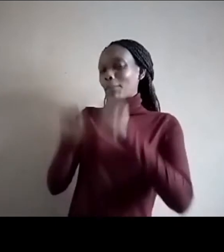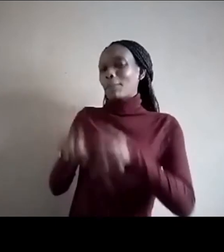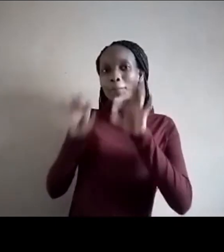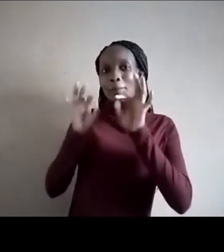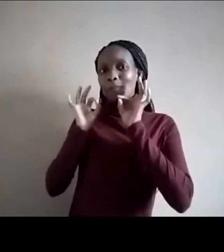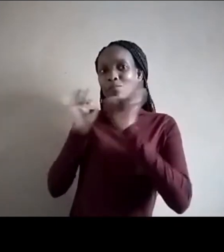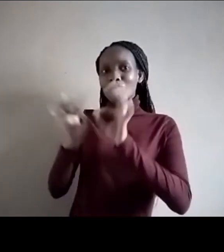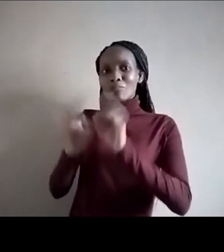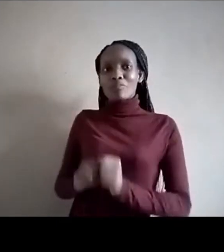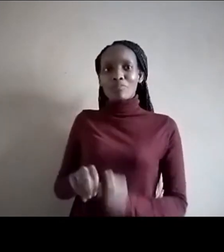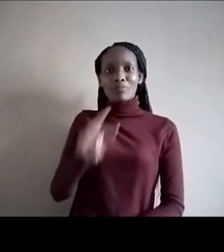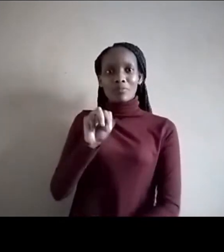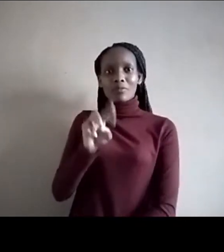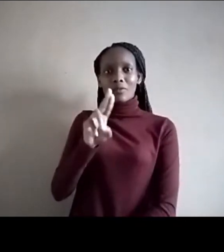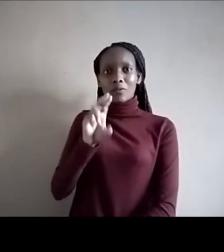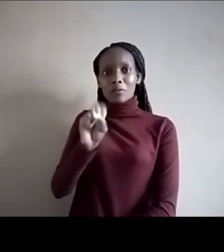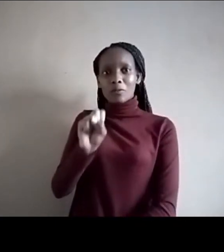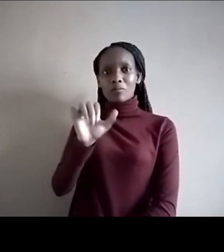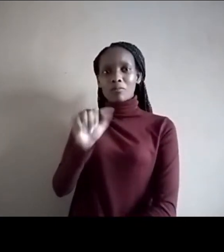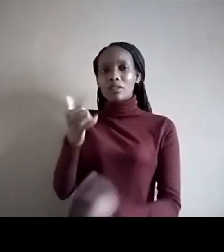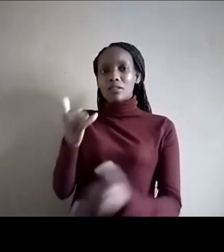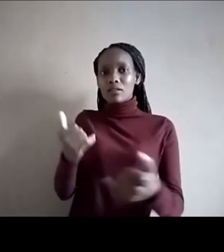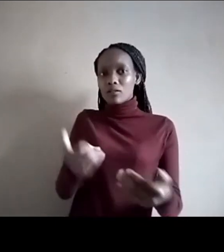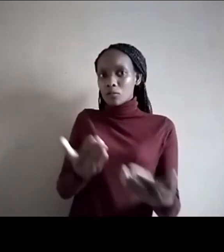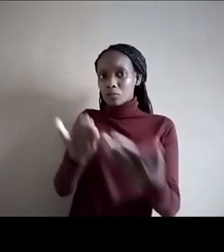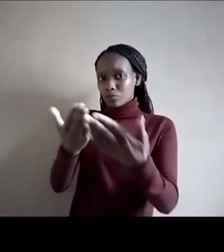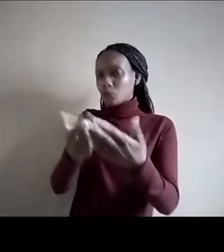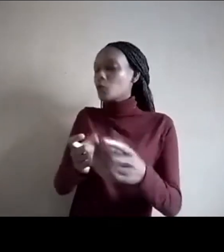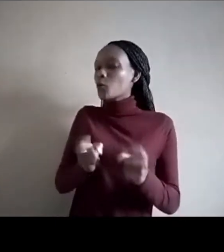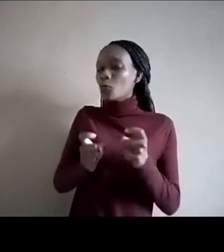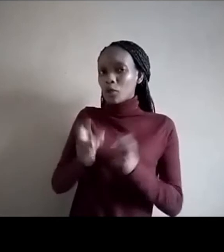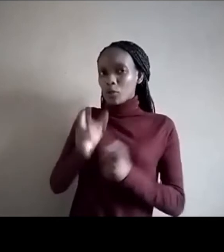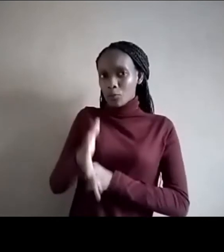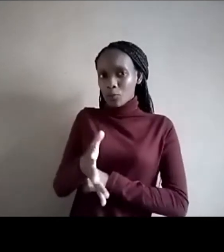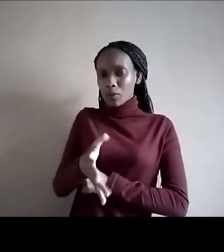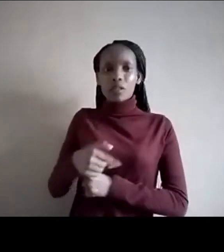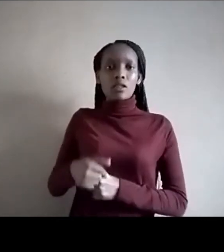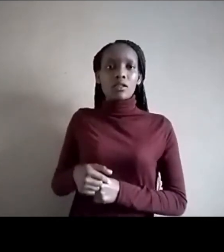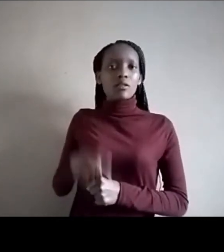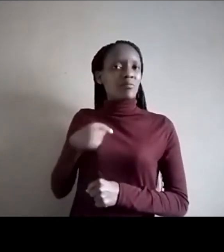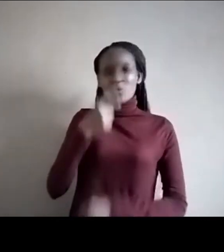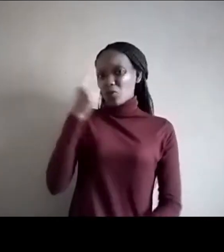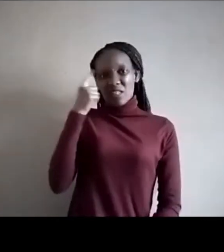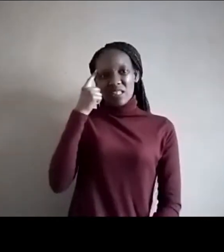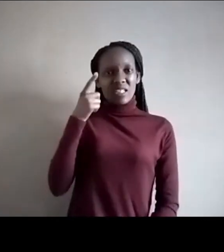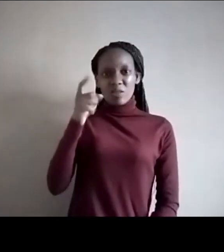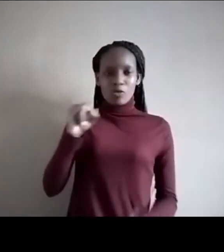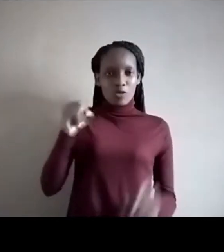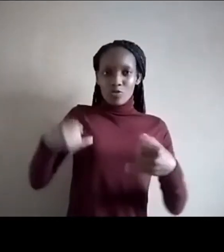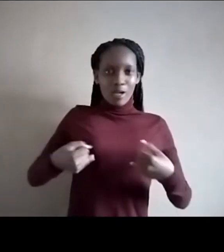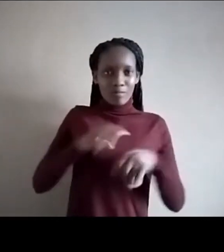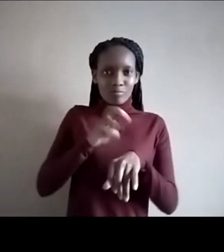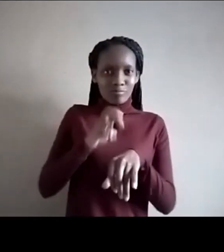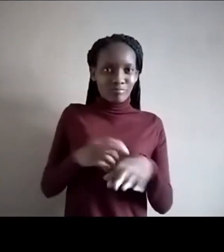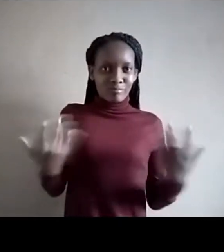Musa, I'm going to hand over to you fairly quickly. I don't think you need much introduction and I think you're going to do it